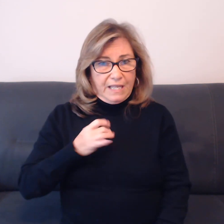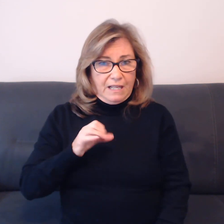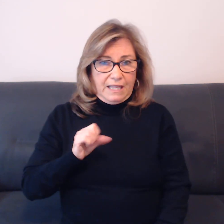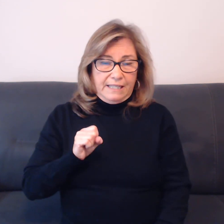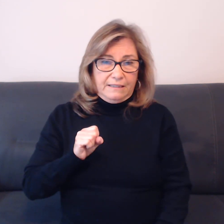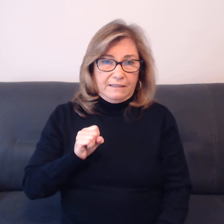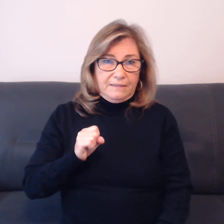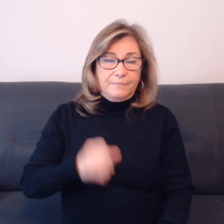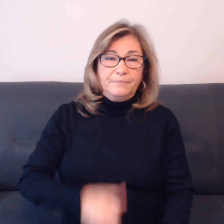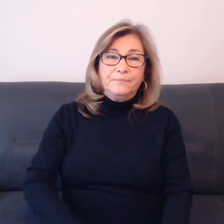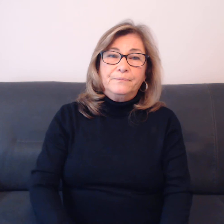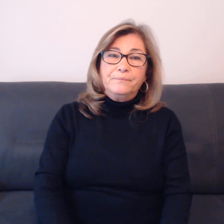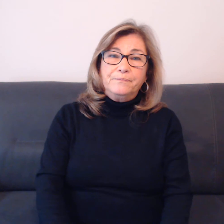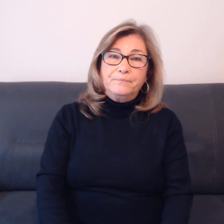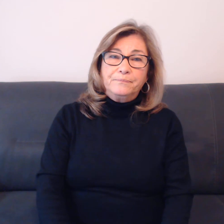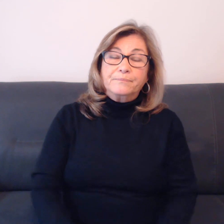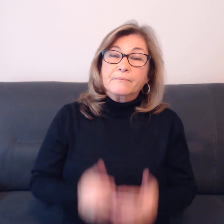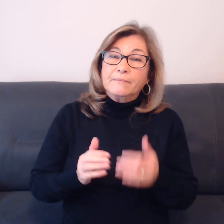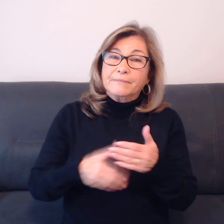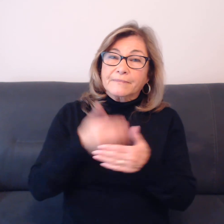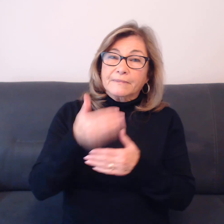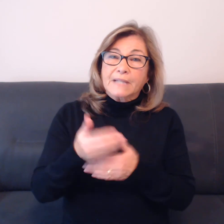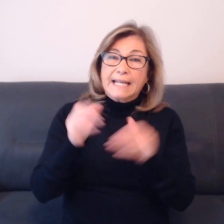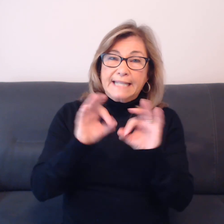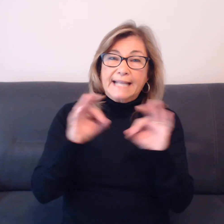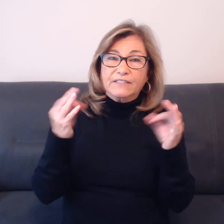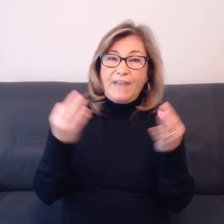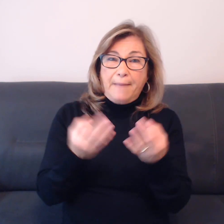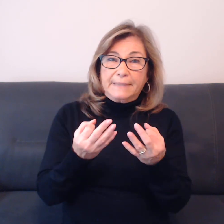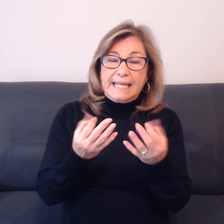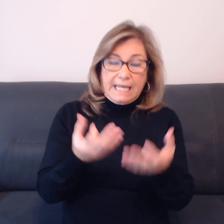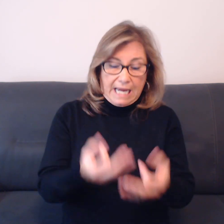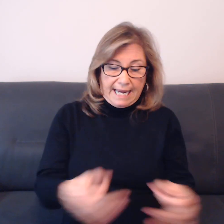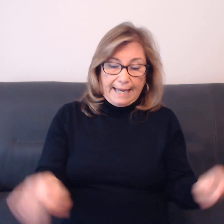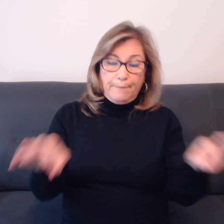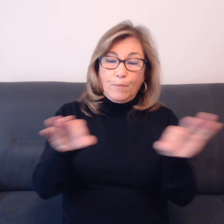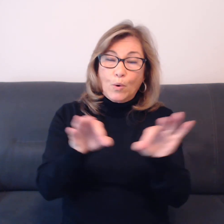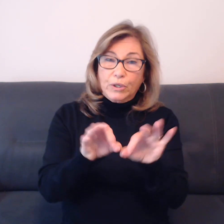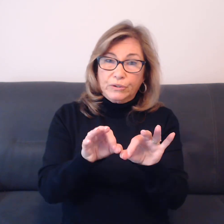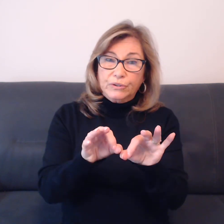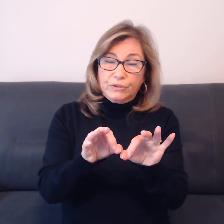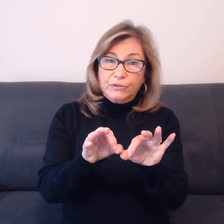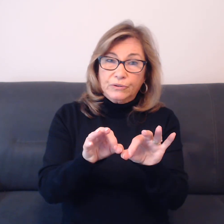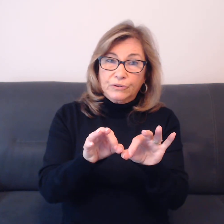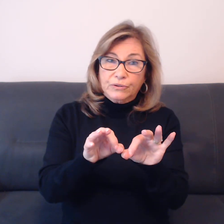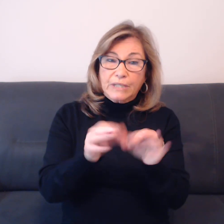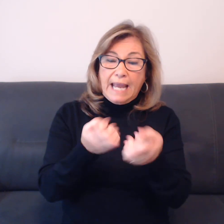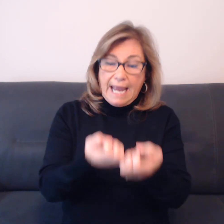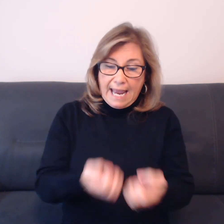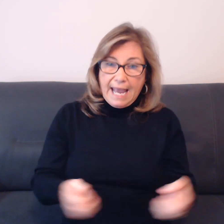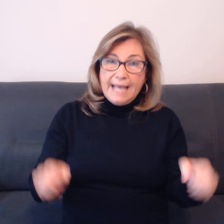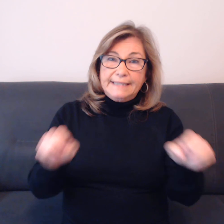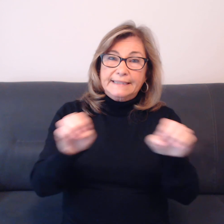Next family, important, essence, main,